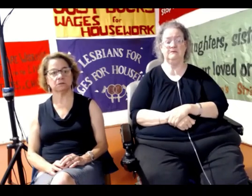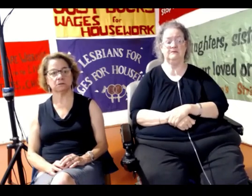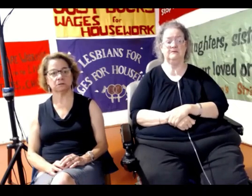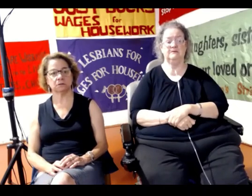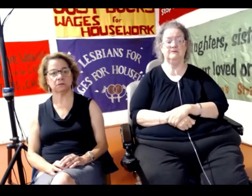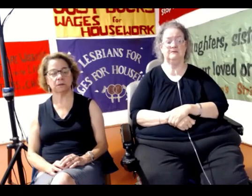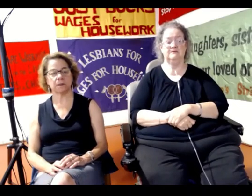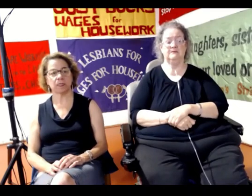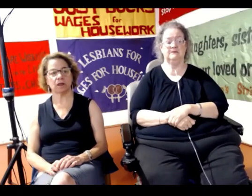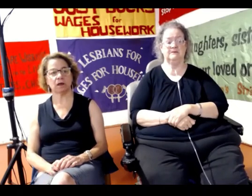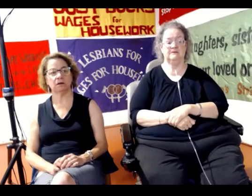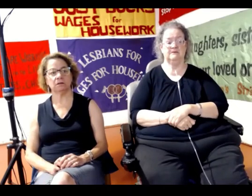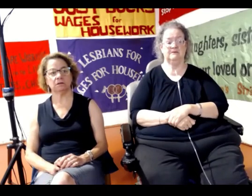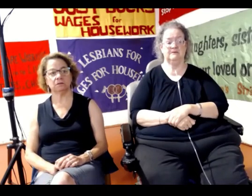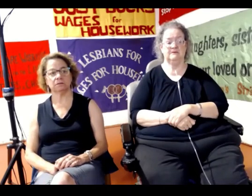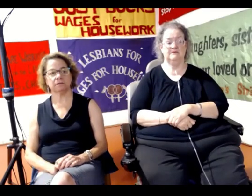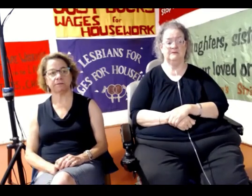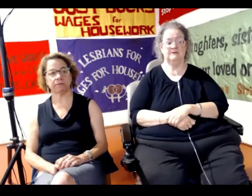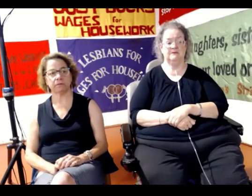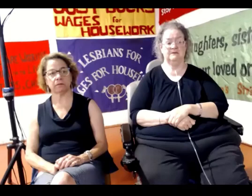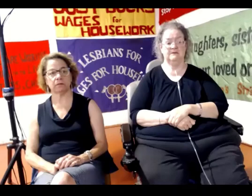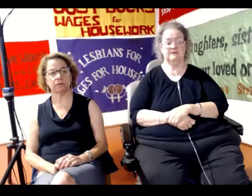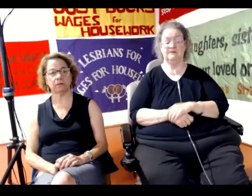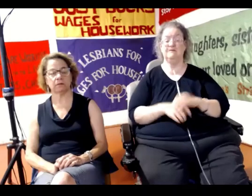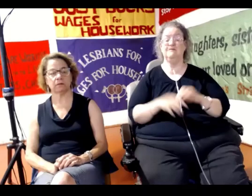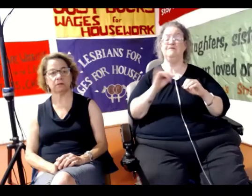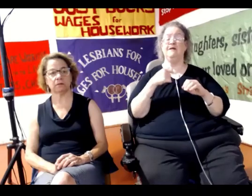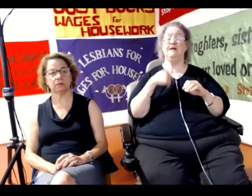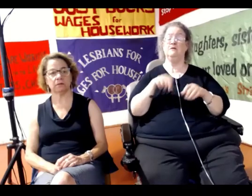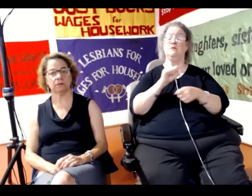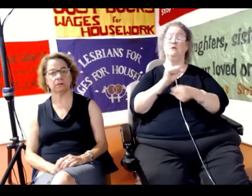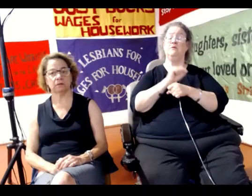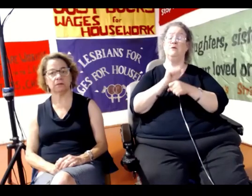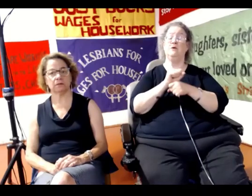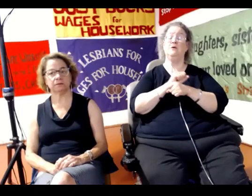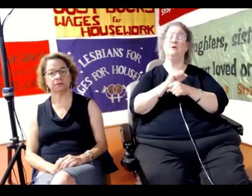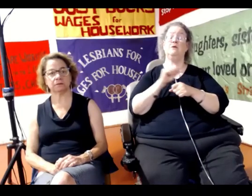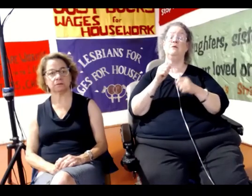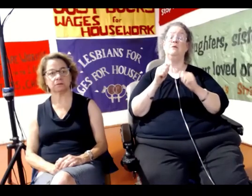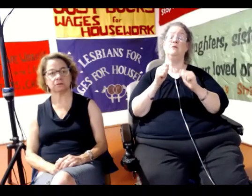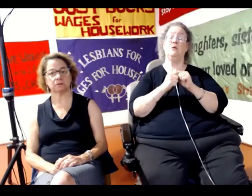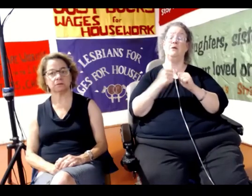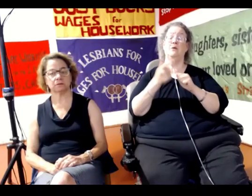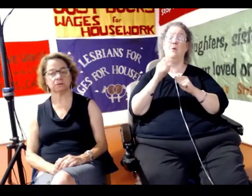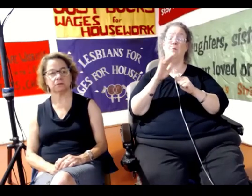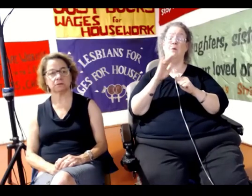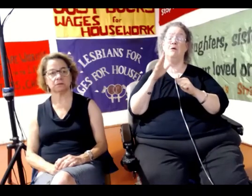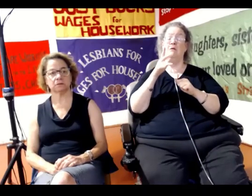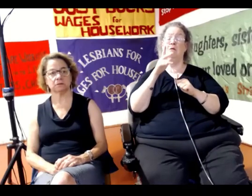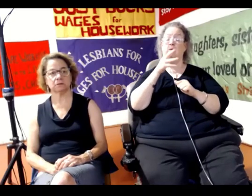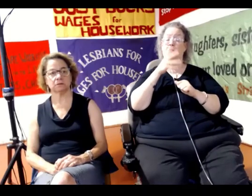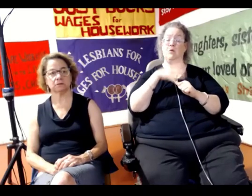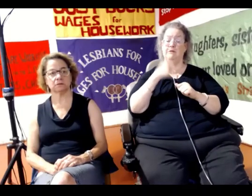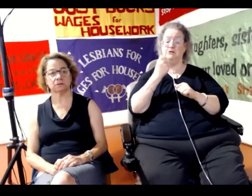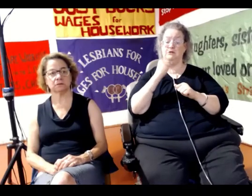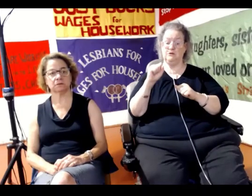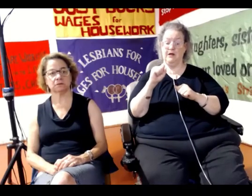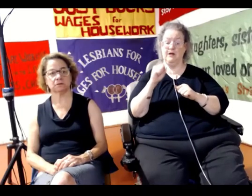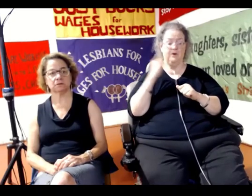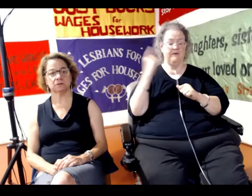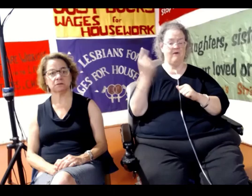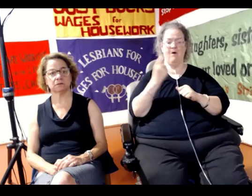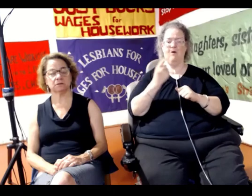We have, as we've worked with the global women's strike for many years, we've always campaigned for money,